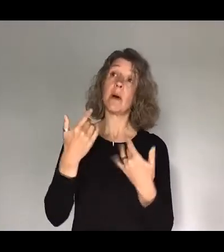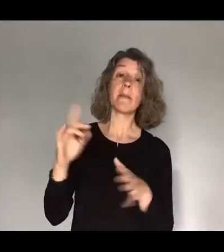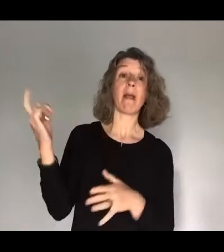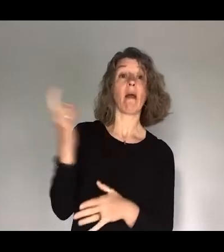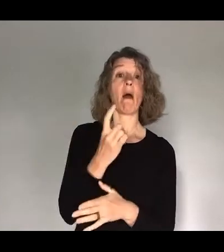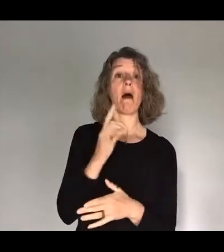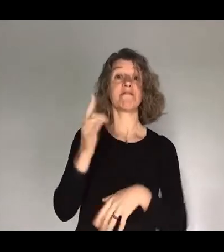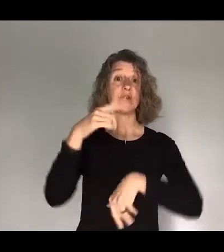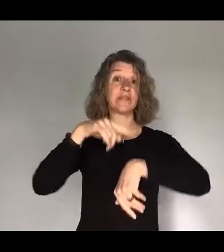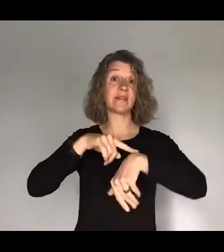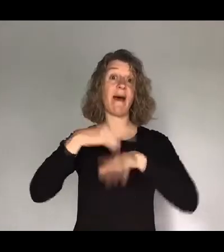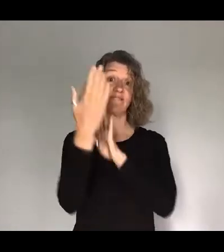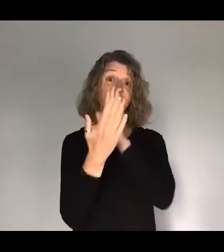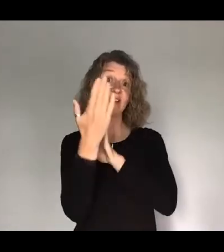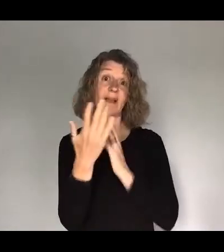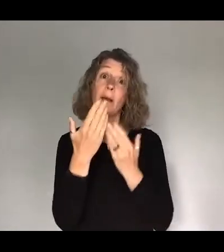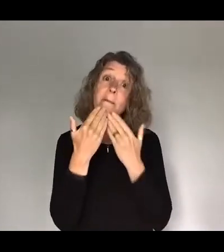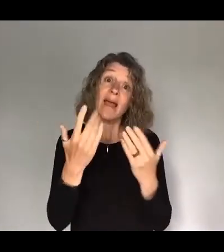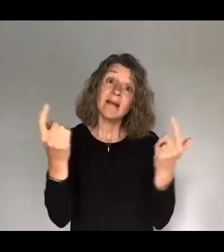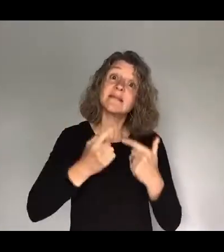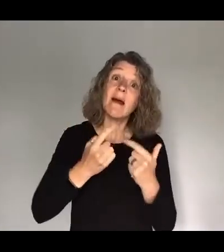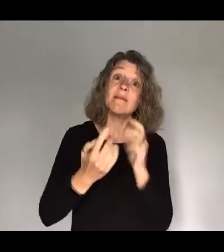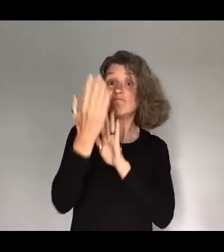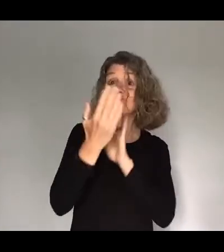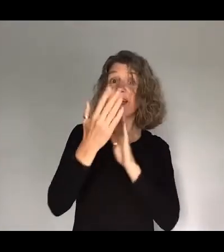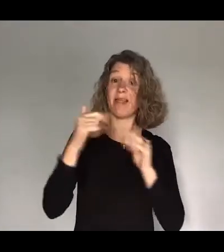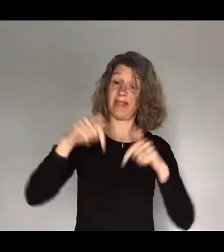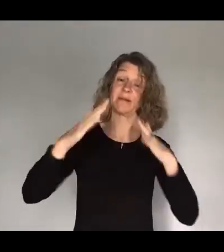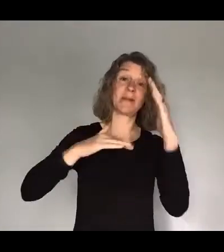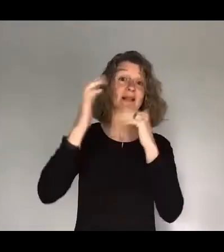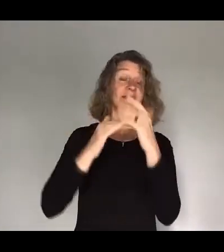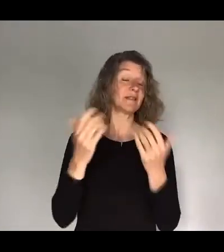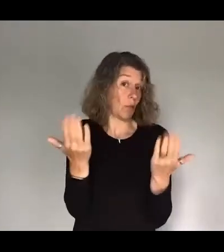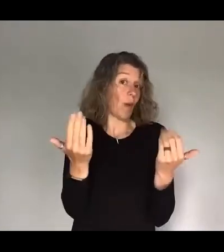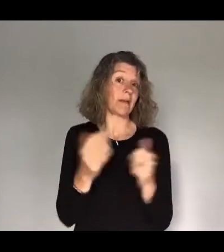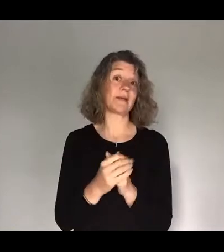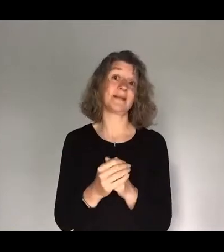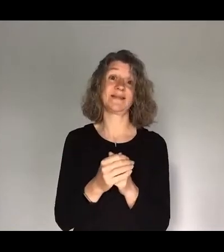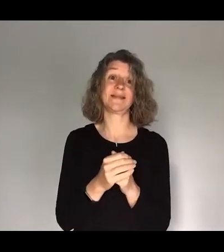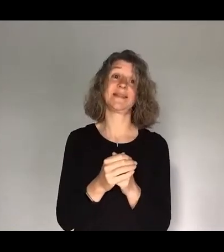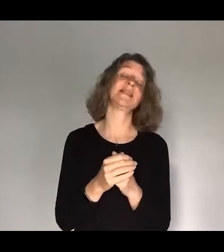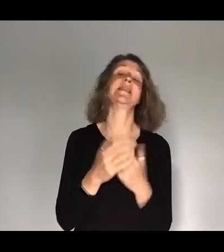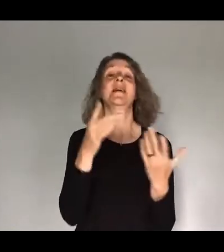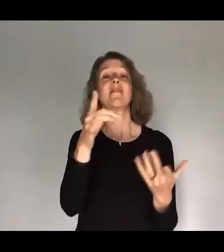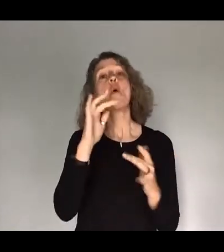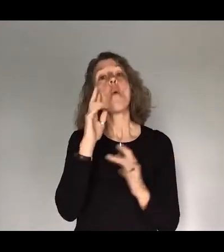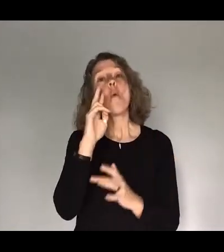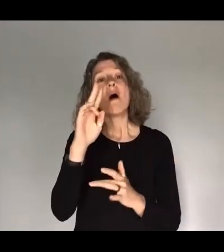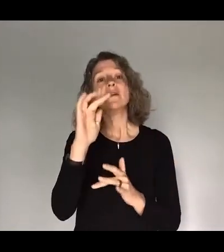come and join us in the building. We'd love to see you here. And if you join this morning, if you can get here in time, or if you're watching online, Nikita Ainsworth is speaking